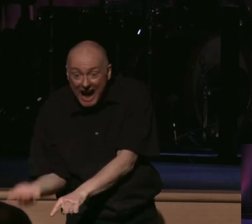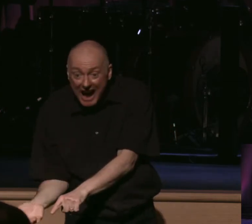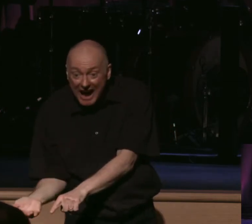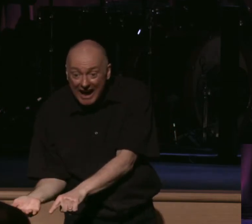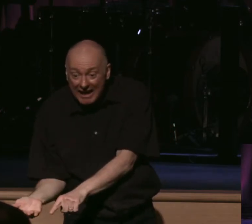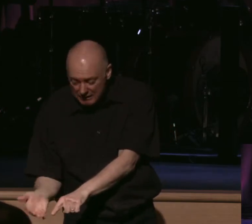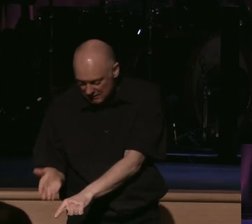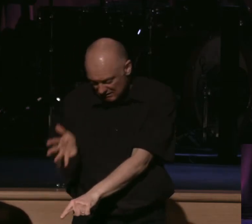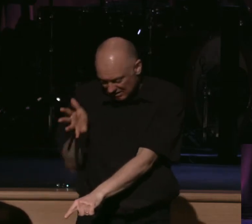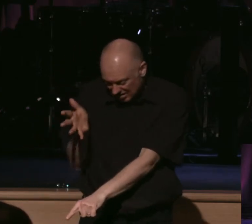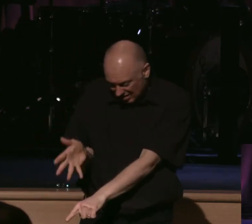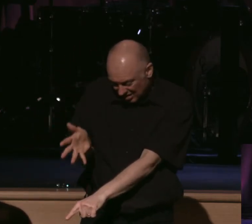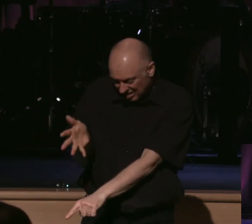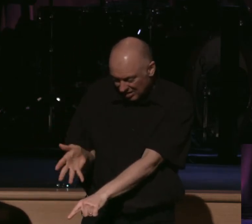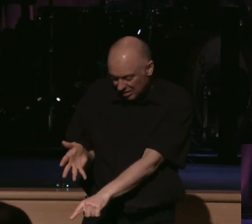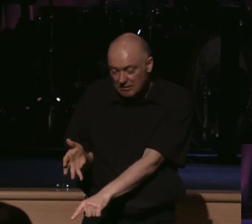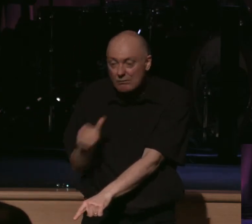it just remains by itself, there's no fruit.